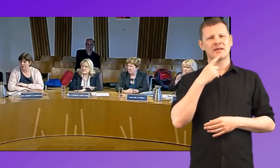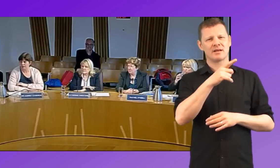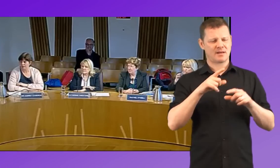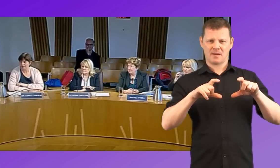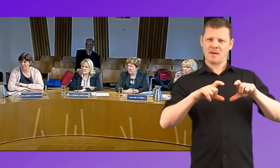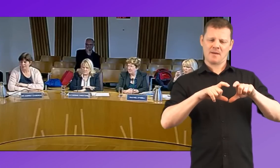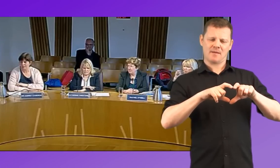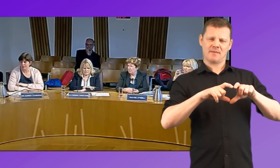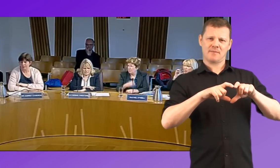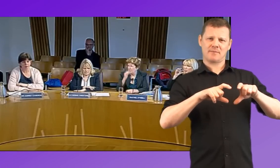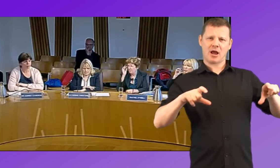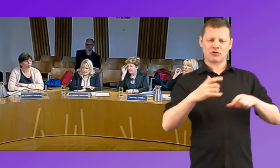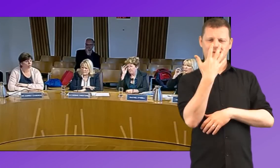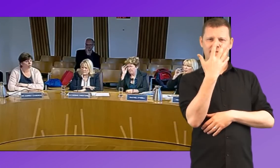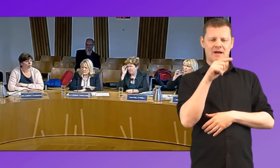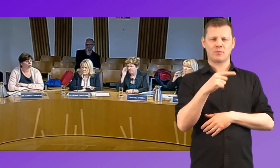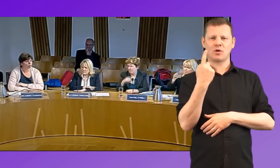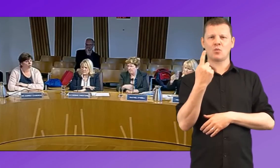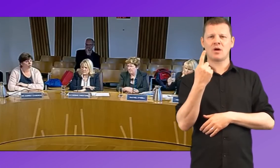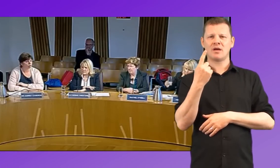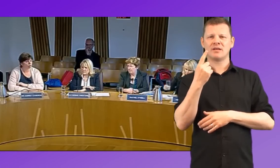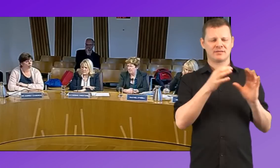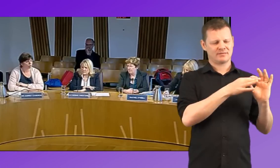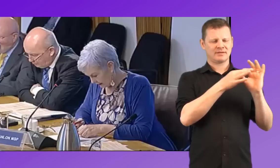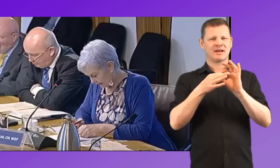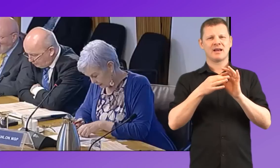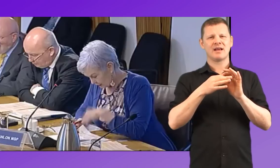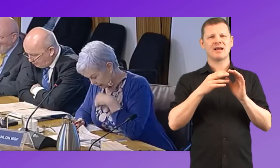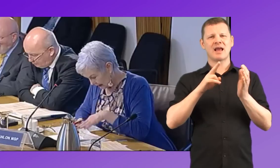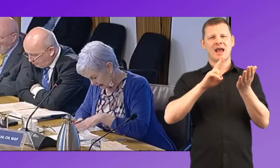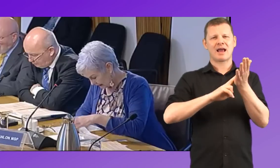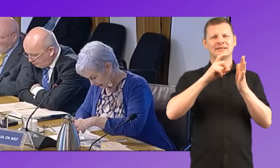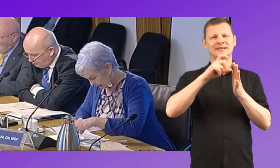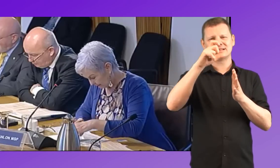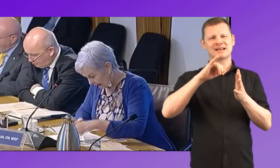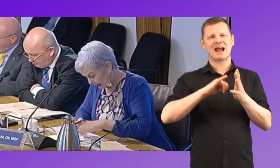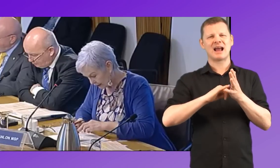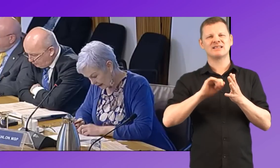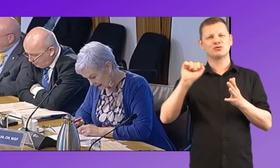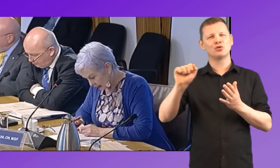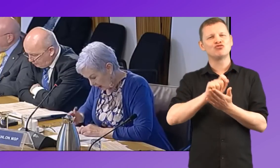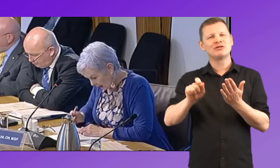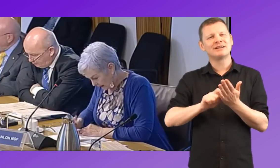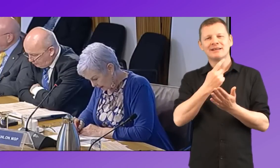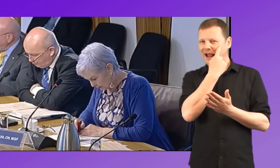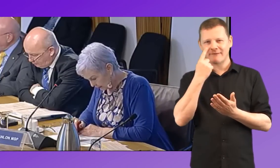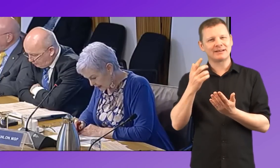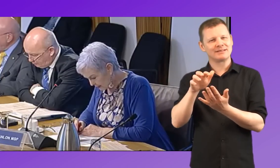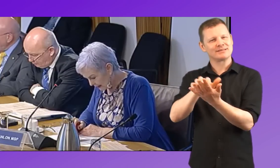Paragraph 5.1 in the National Deaf Children's Evidence. Despite